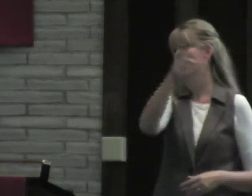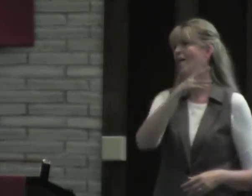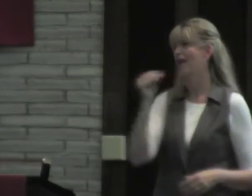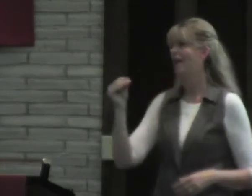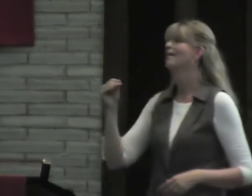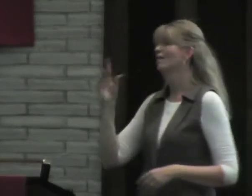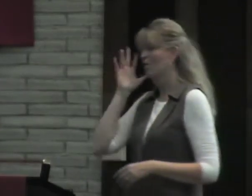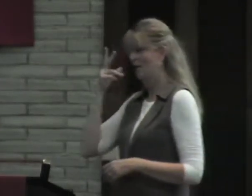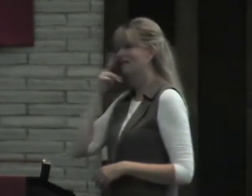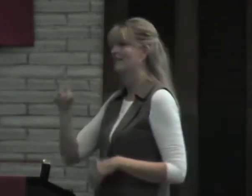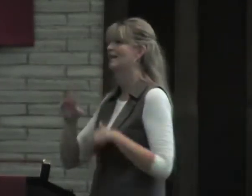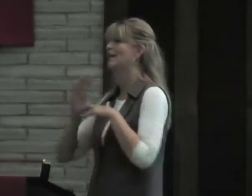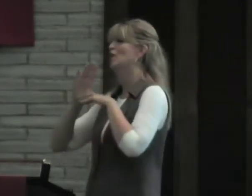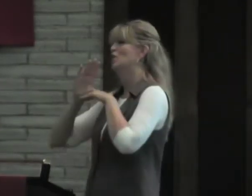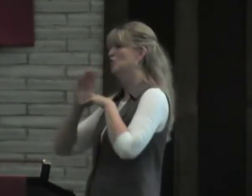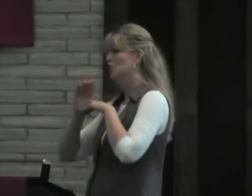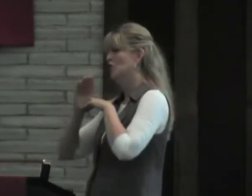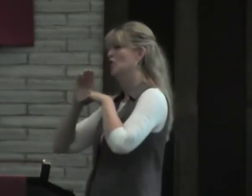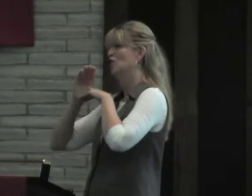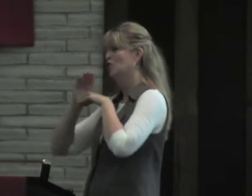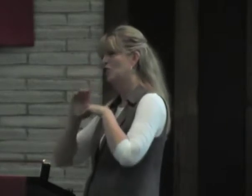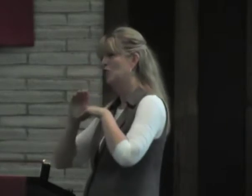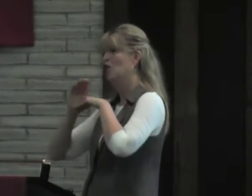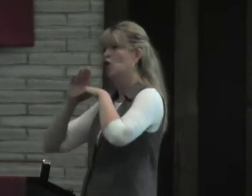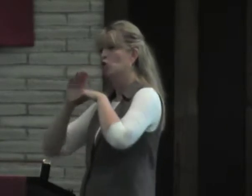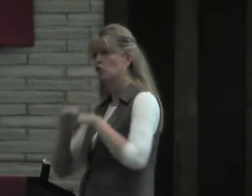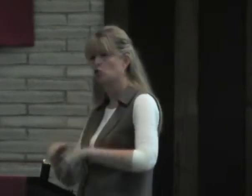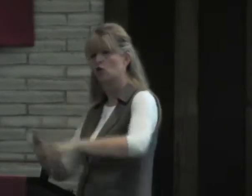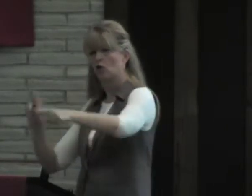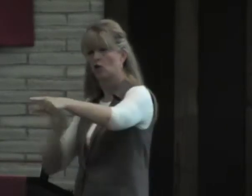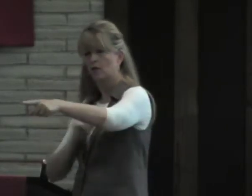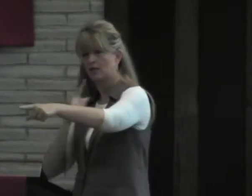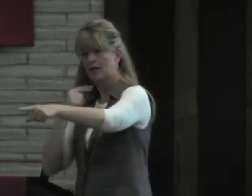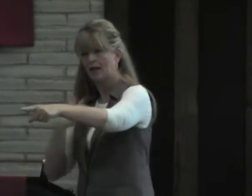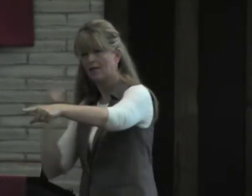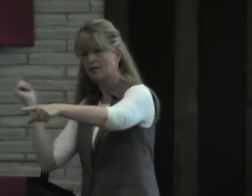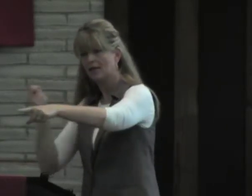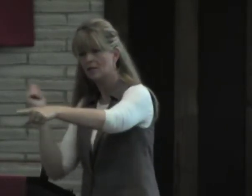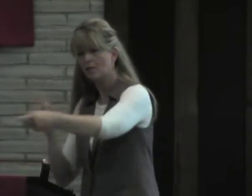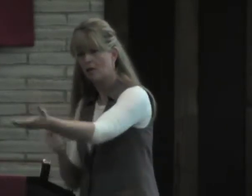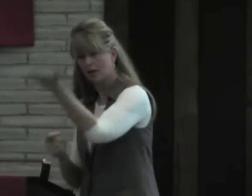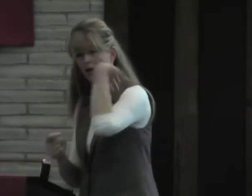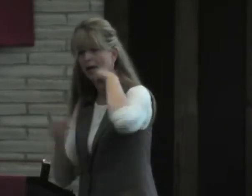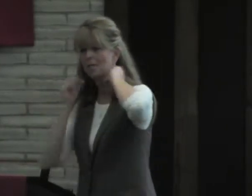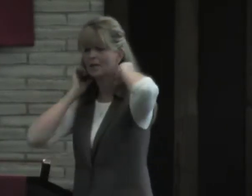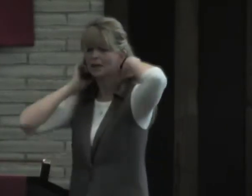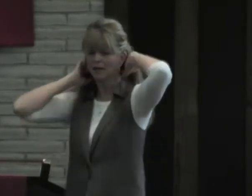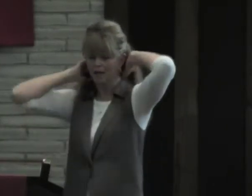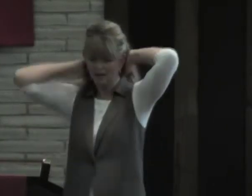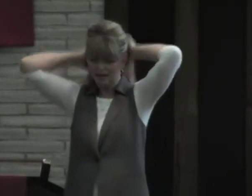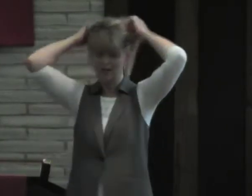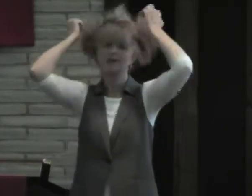everything there. So we see the battery start to get less and less and less. And you said you had a testimony?